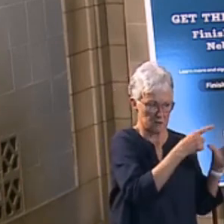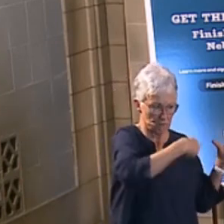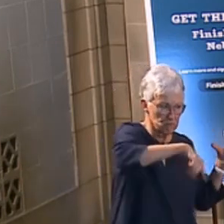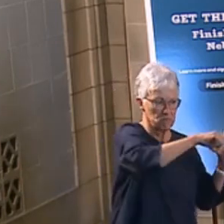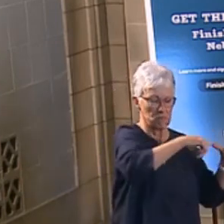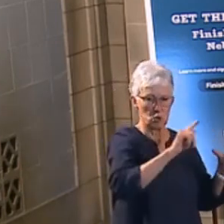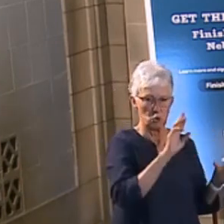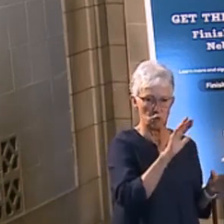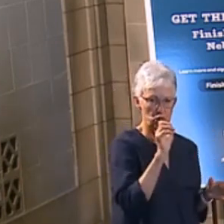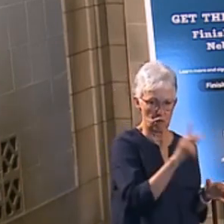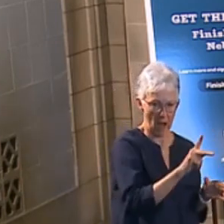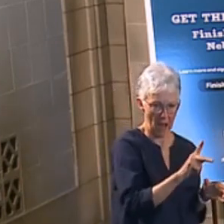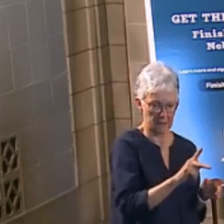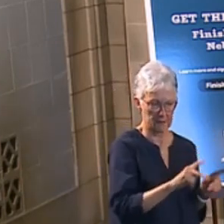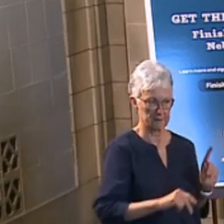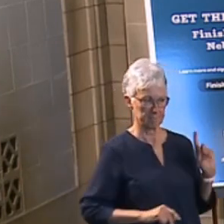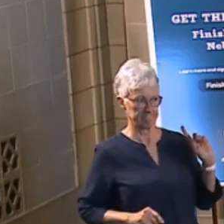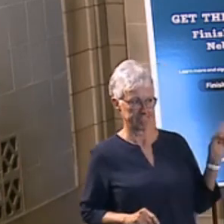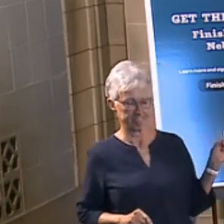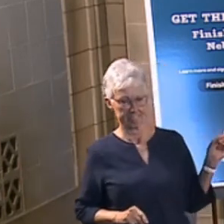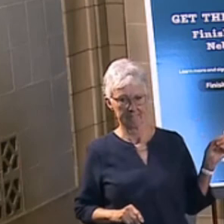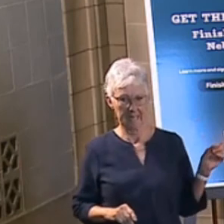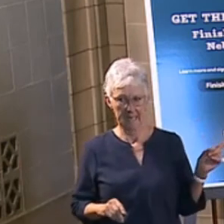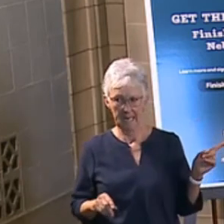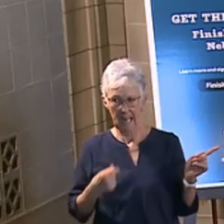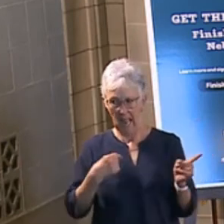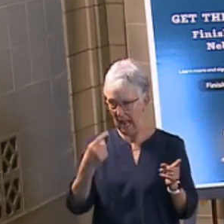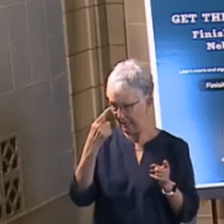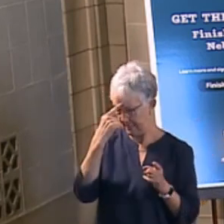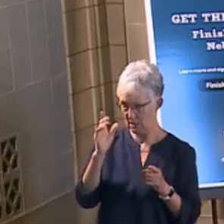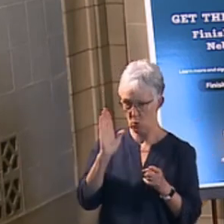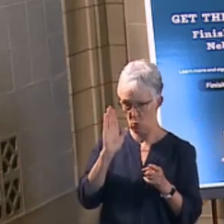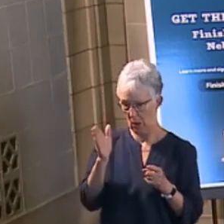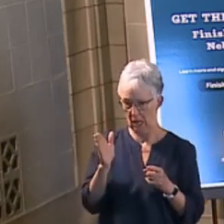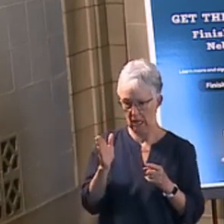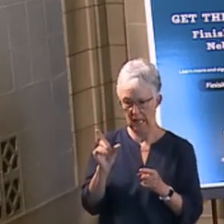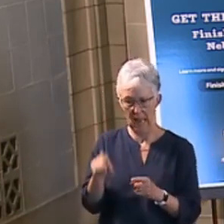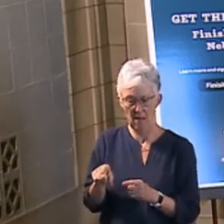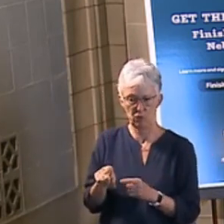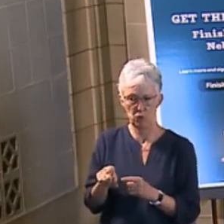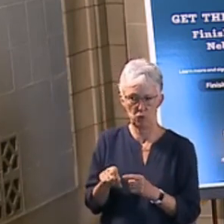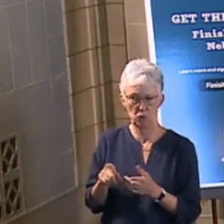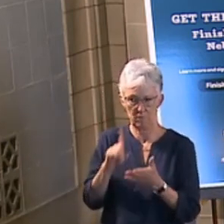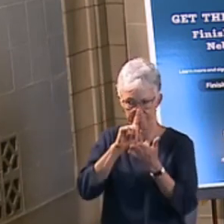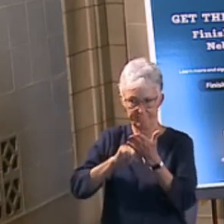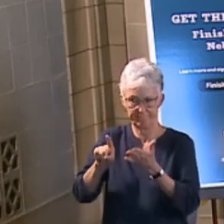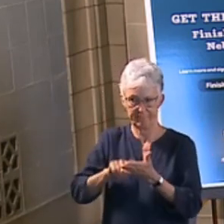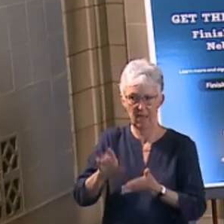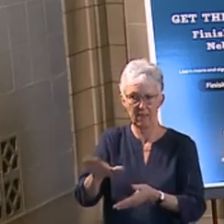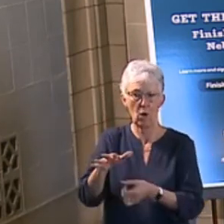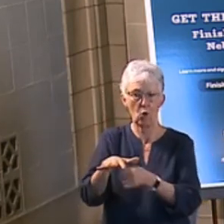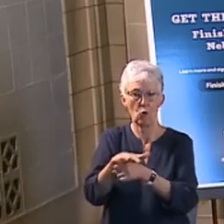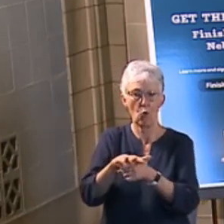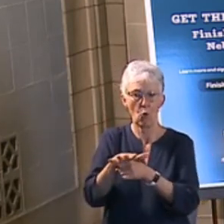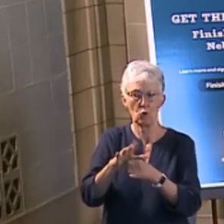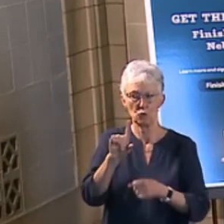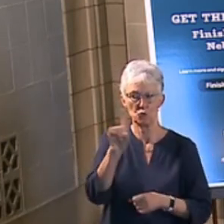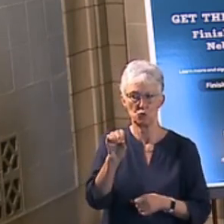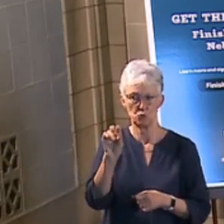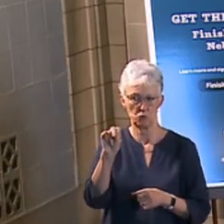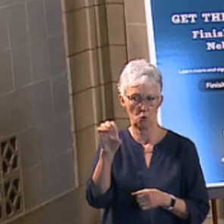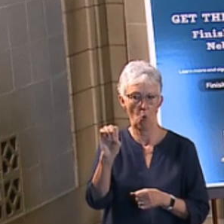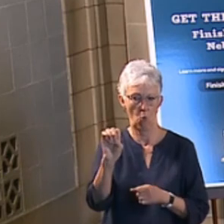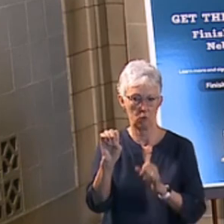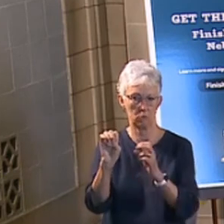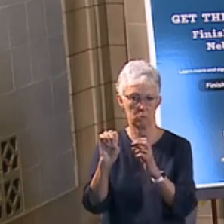hand. I suspect it's mostly a local zoning issue, but without having dug into it, I can't give you an answer on that right now. We'd have to find